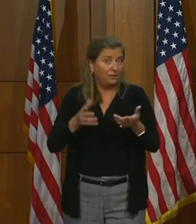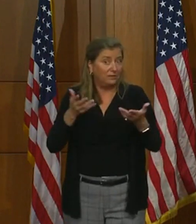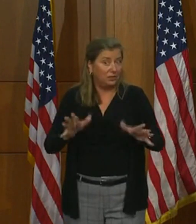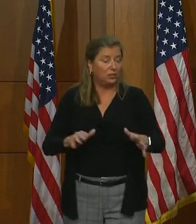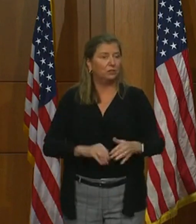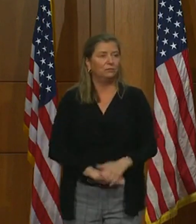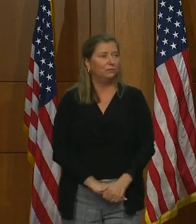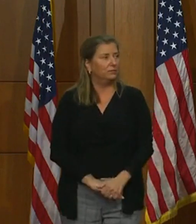testing.